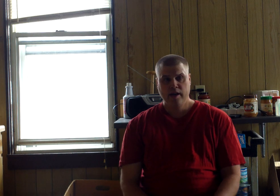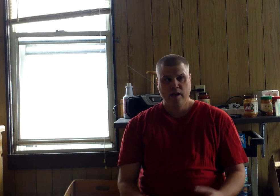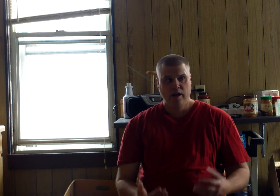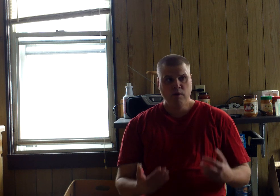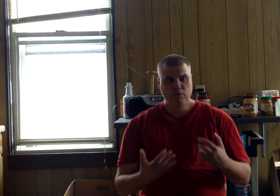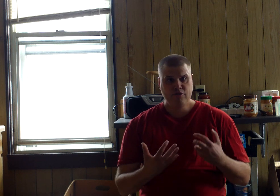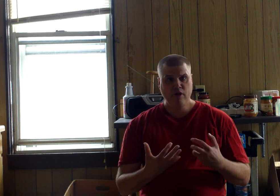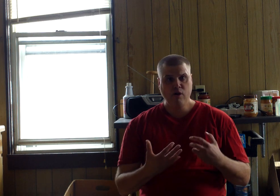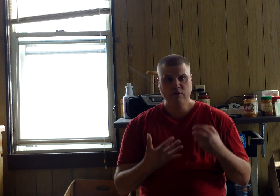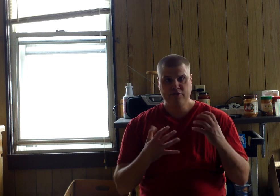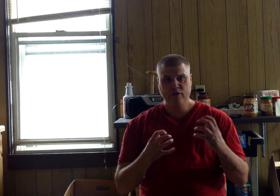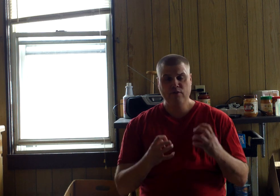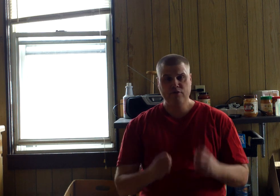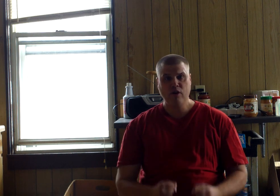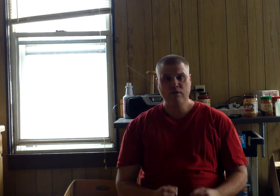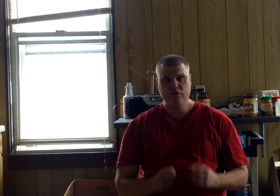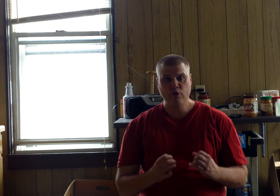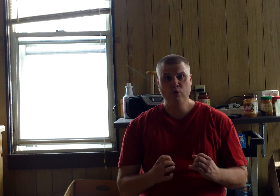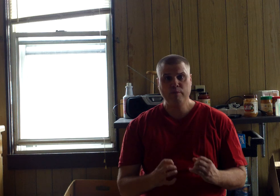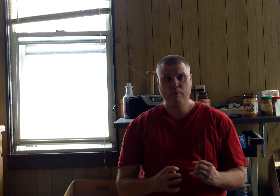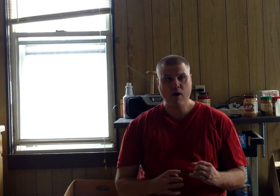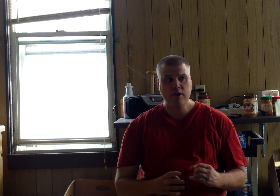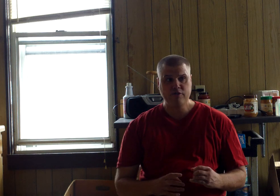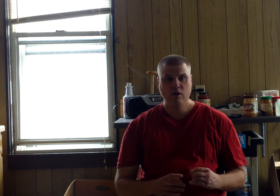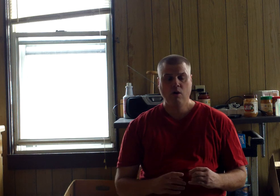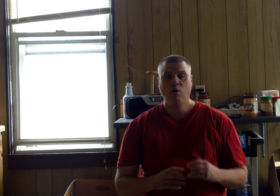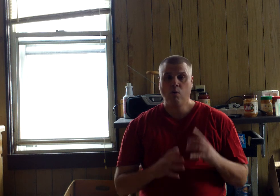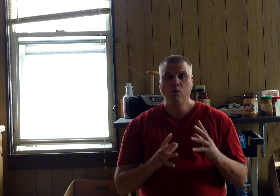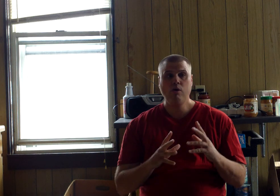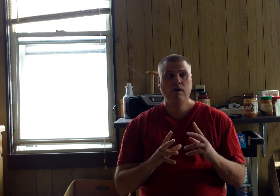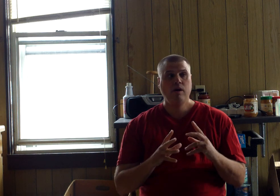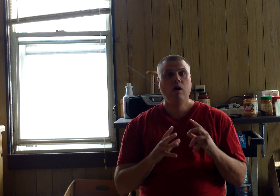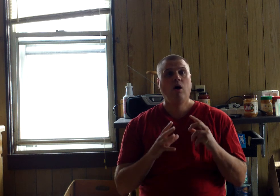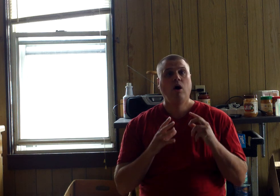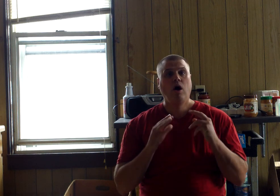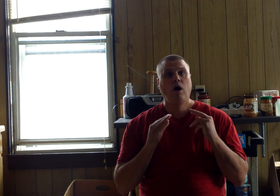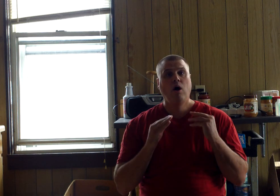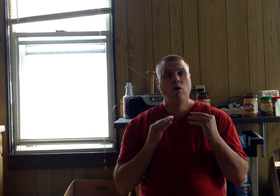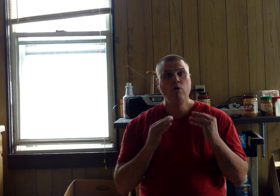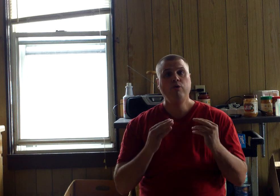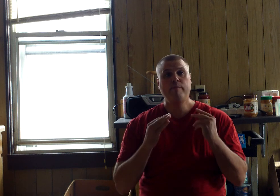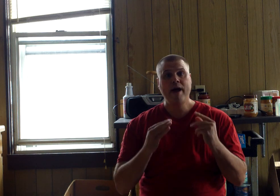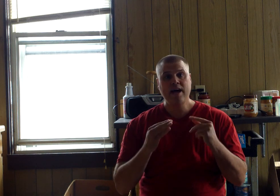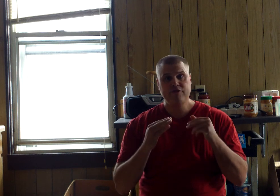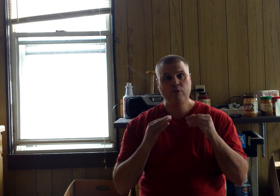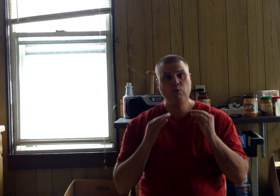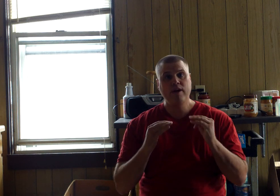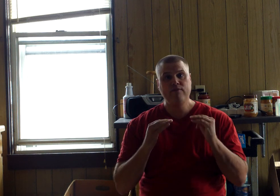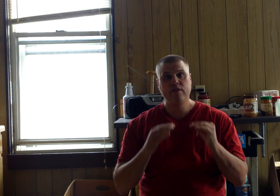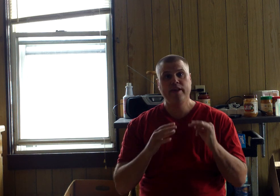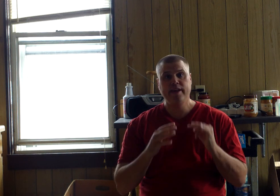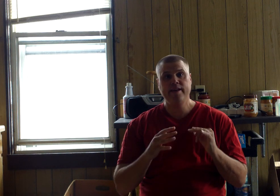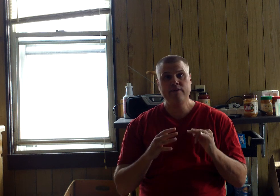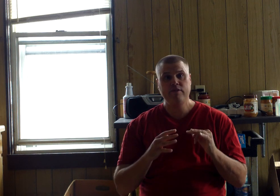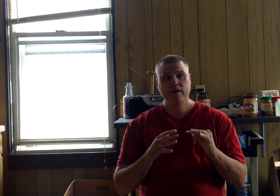It will show the civil servants who the boss or who the master rightfully is.